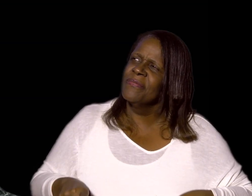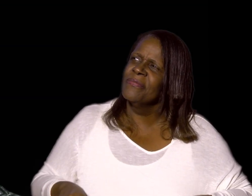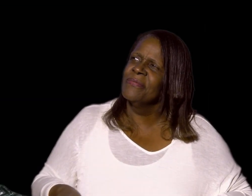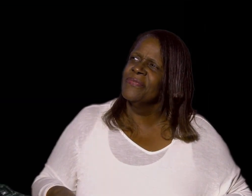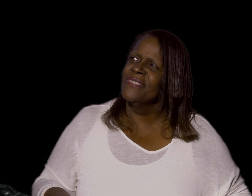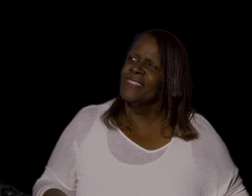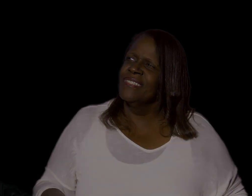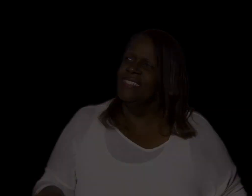I'll I'll be the one